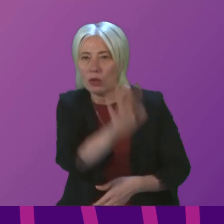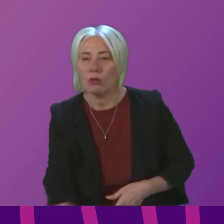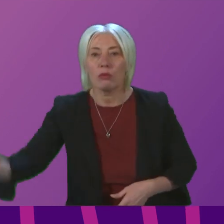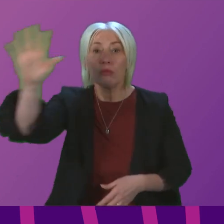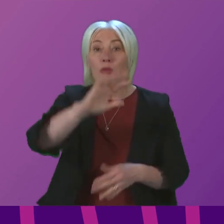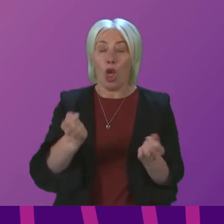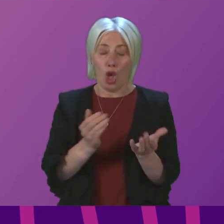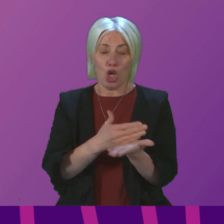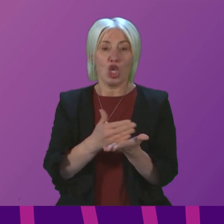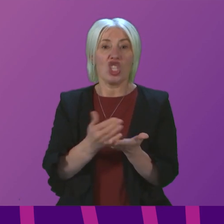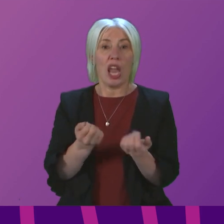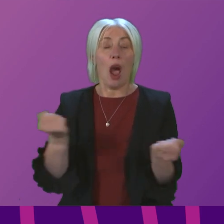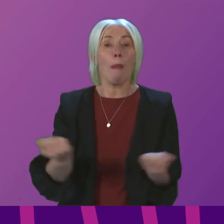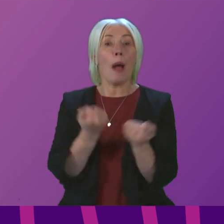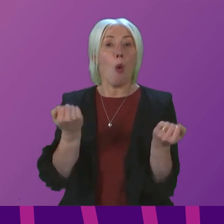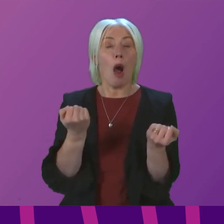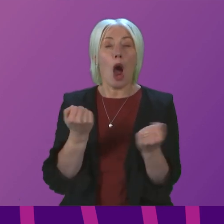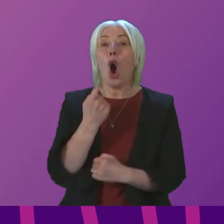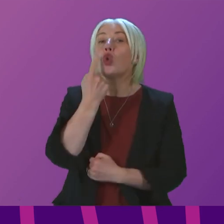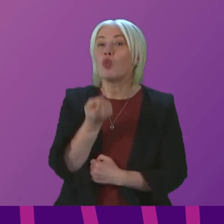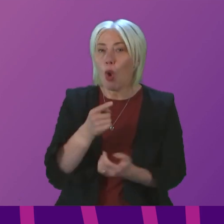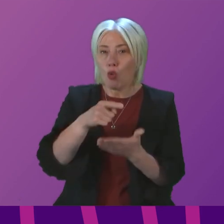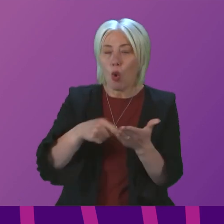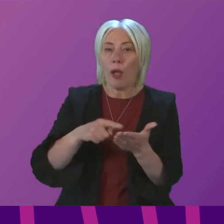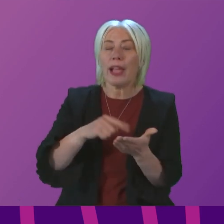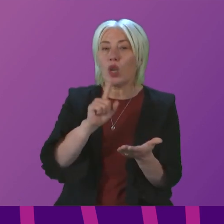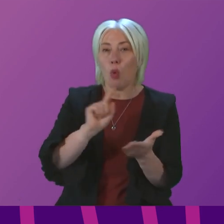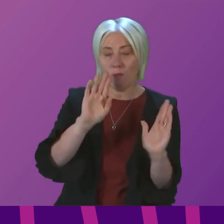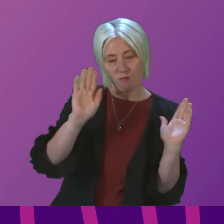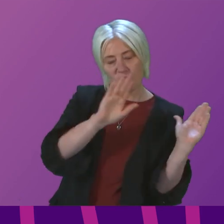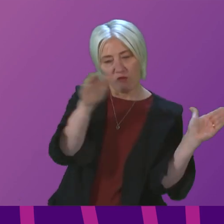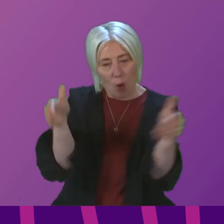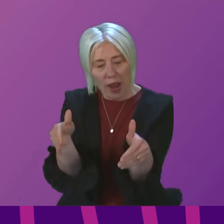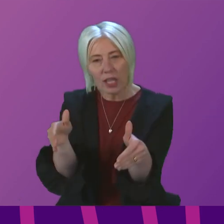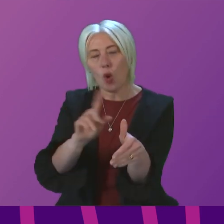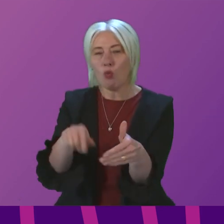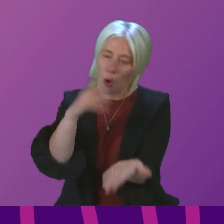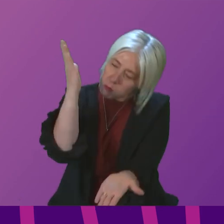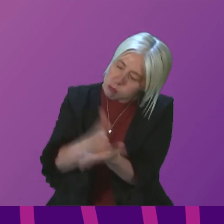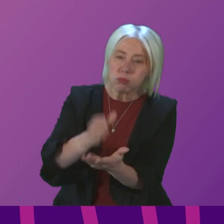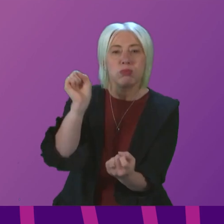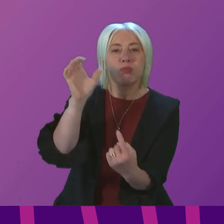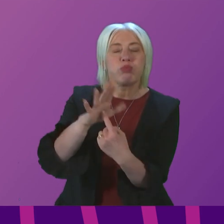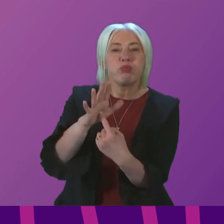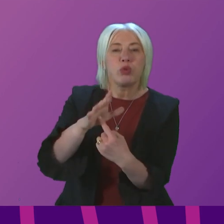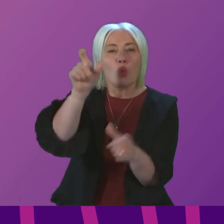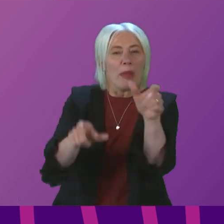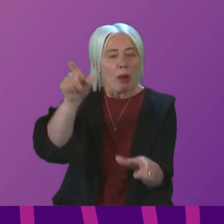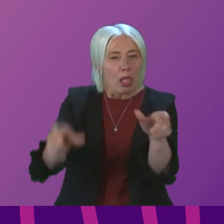power. Tomorrow's election is a chance to get the focus back onto the things that really matter to people.